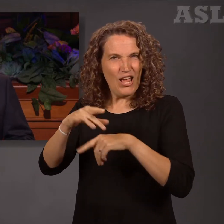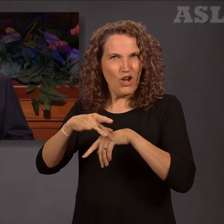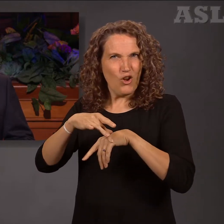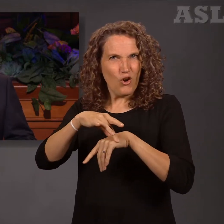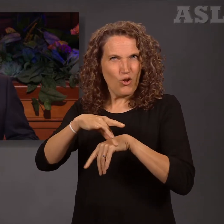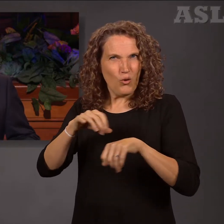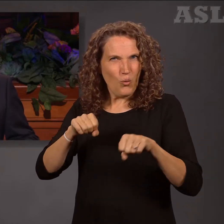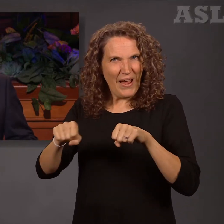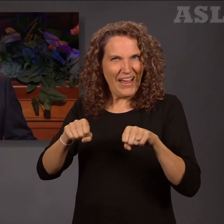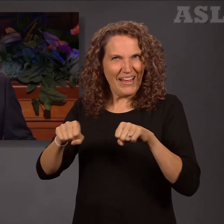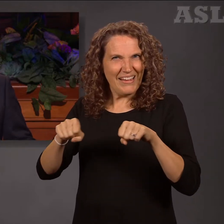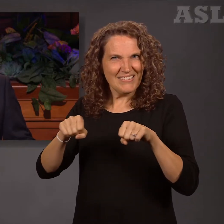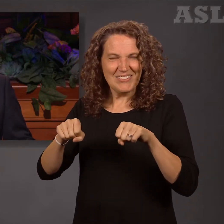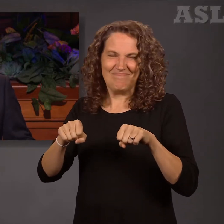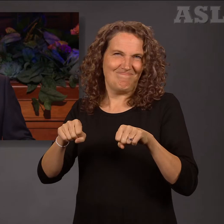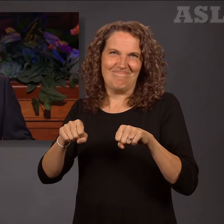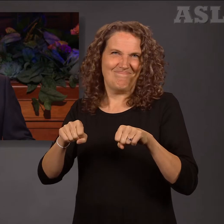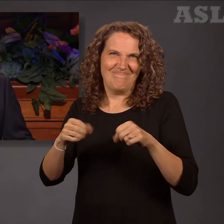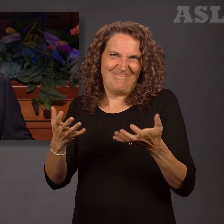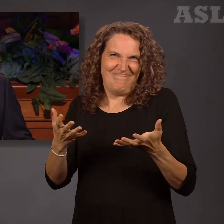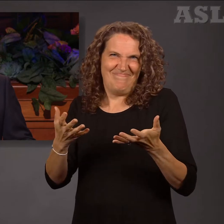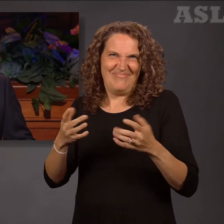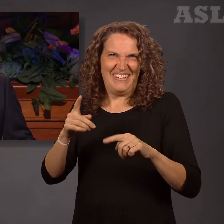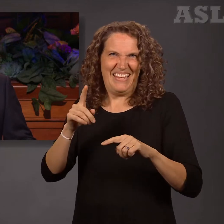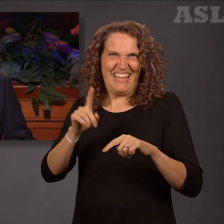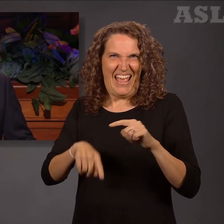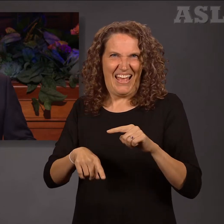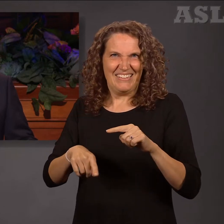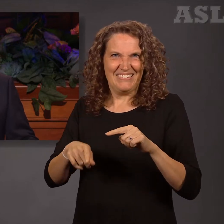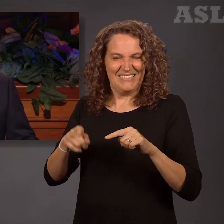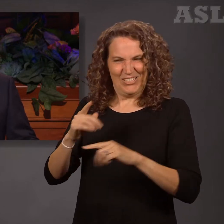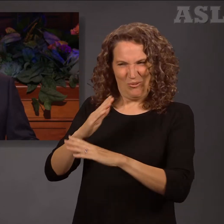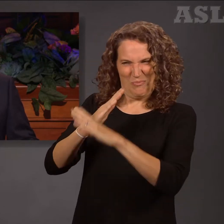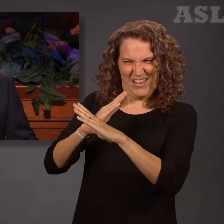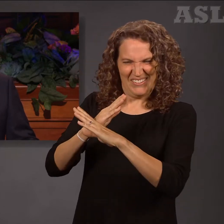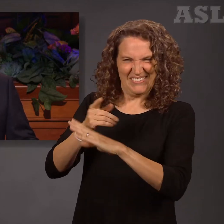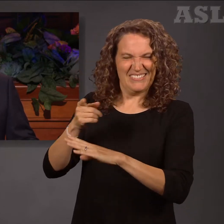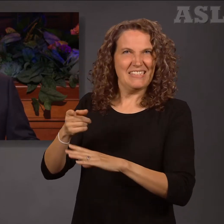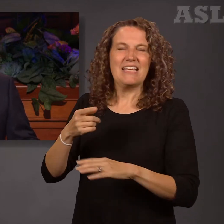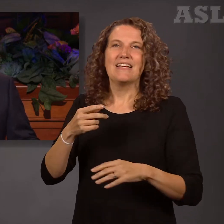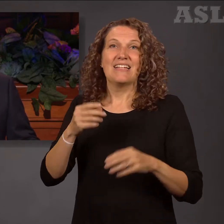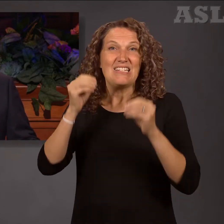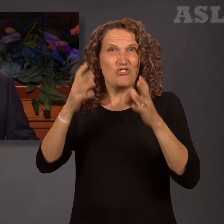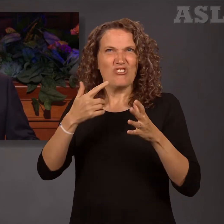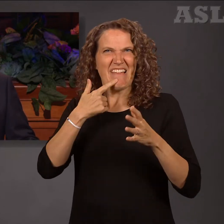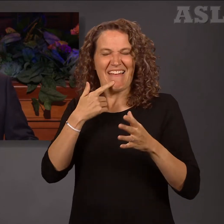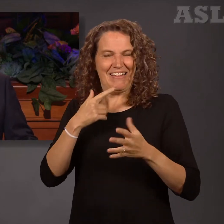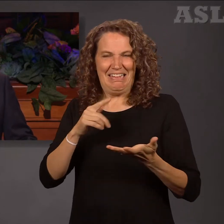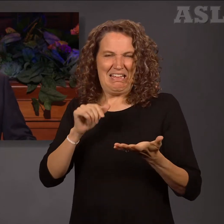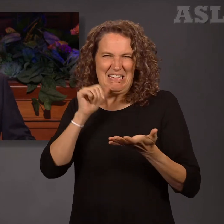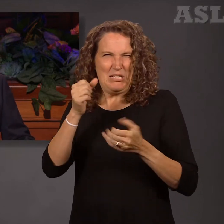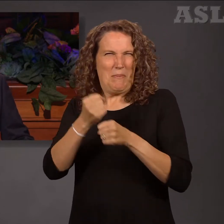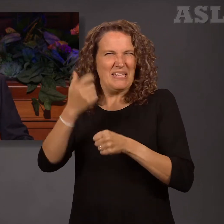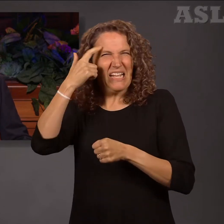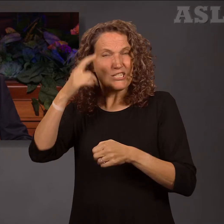opposed to an earthquake. This makes no sense, he said, because earthquakes will occur anyway,